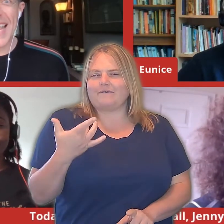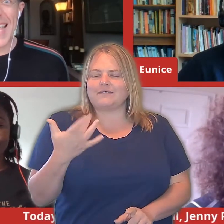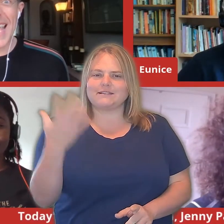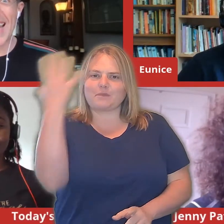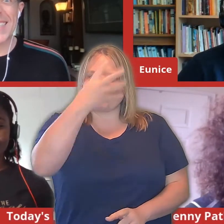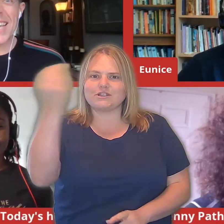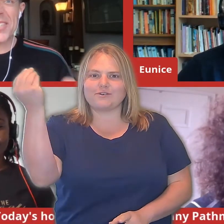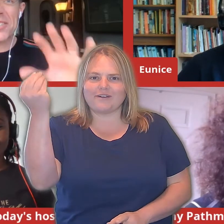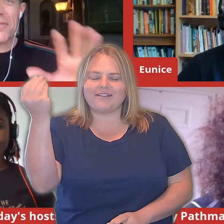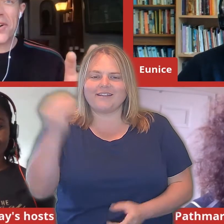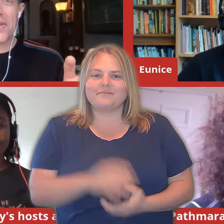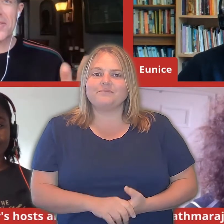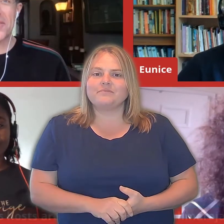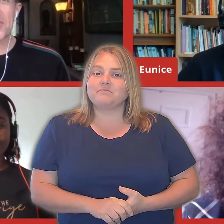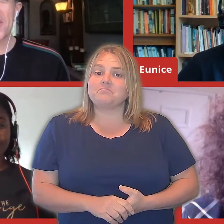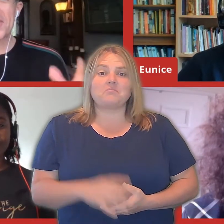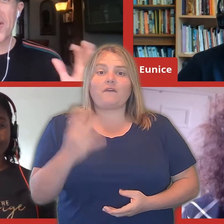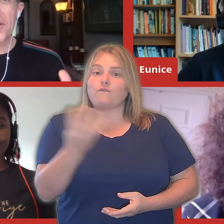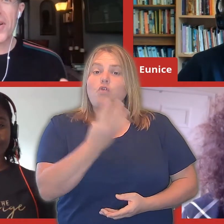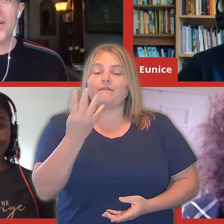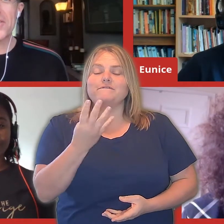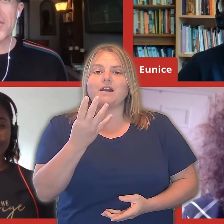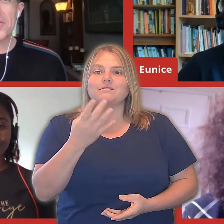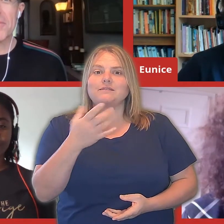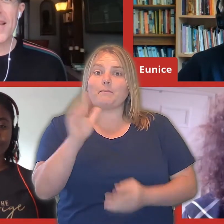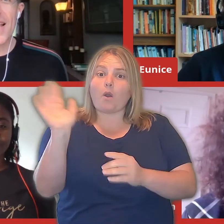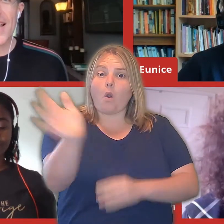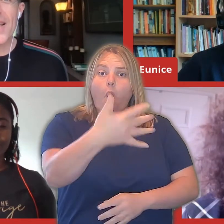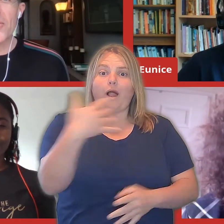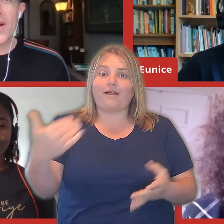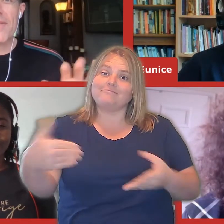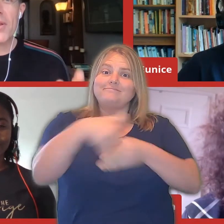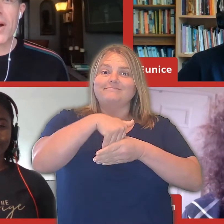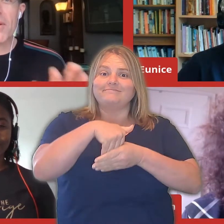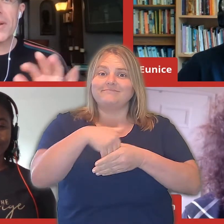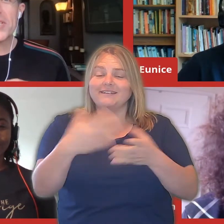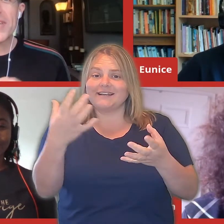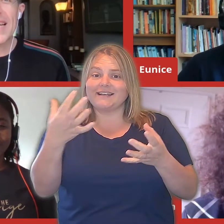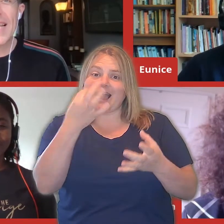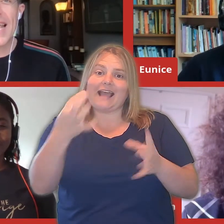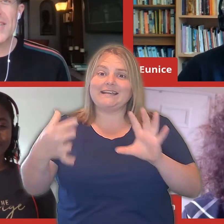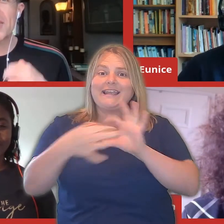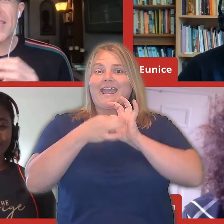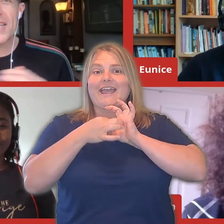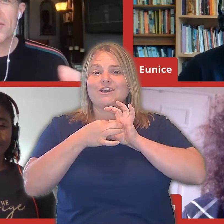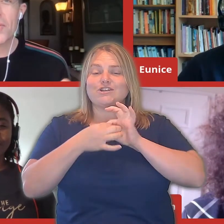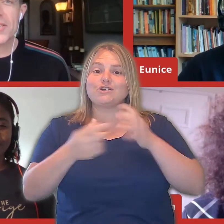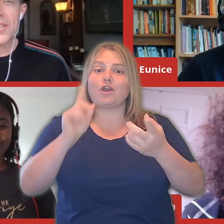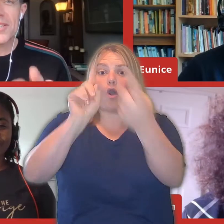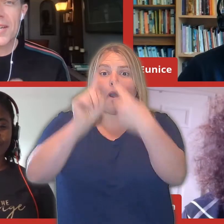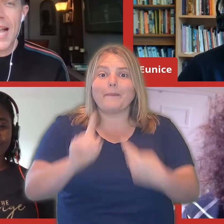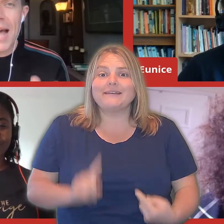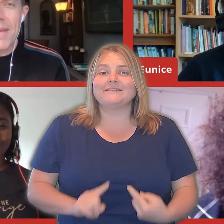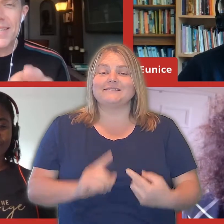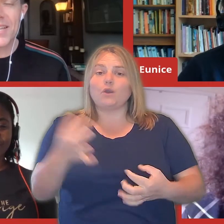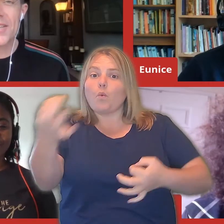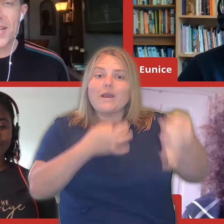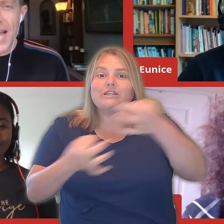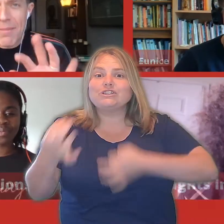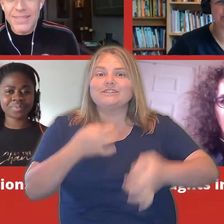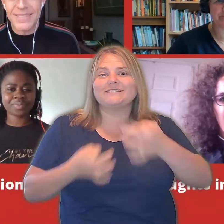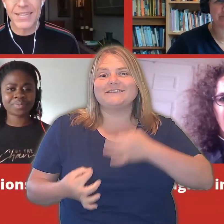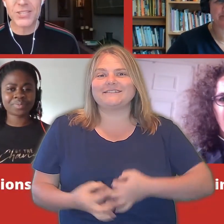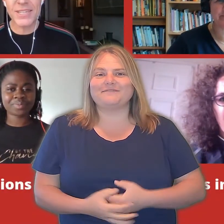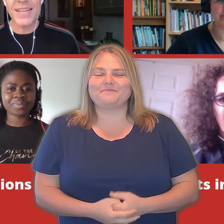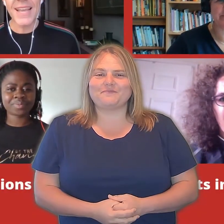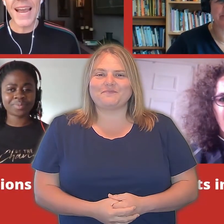to say again, it's not just the four of us on screen. It's all y'all on social media. Wherever you are, we want you to engage, to send in your questions, to comment in